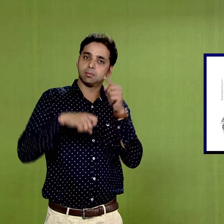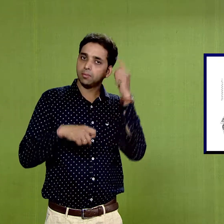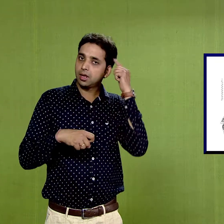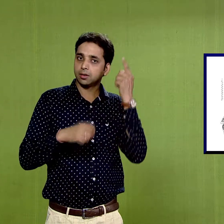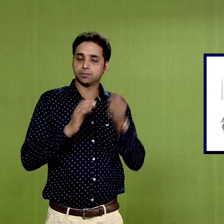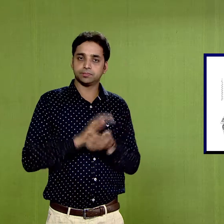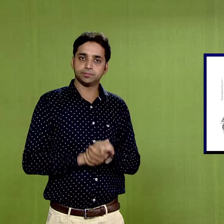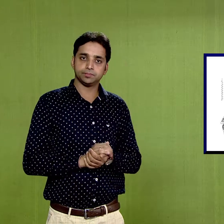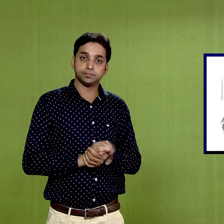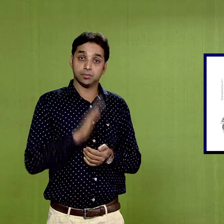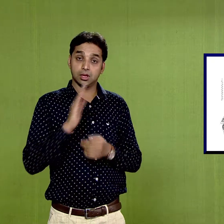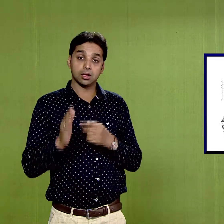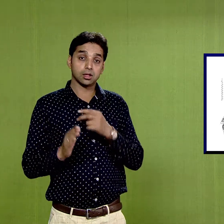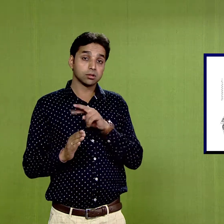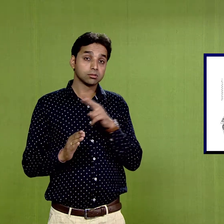that is kajal black,